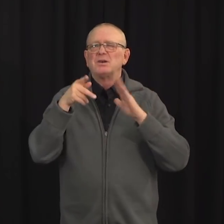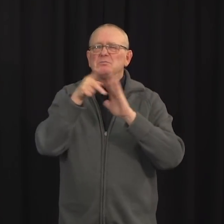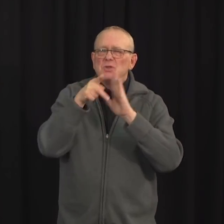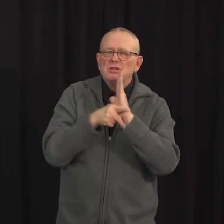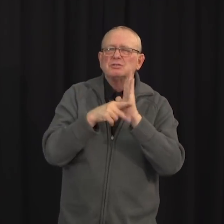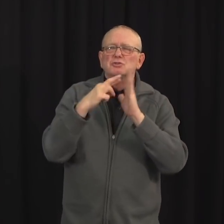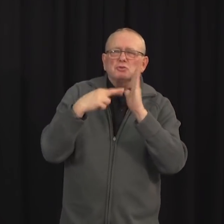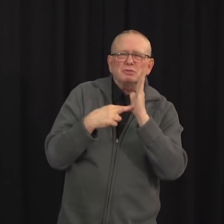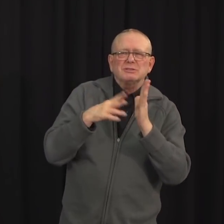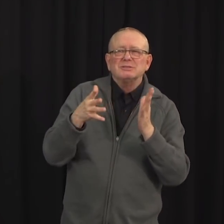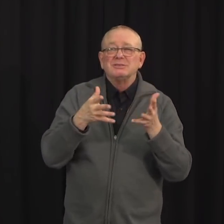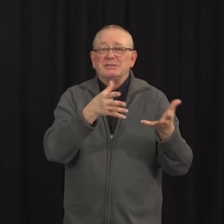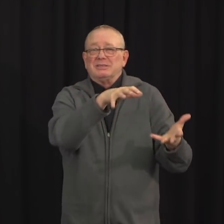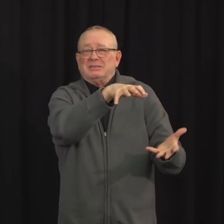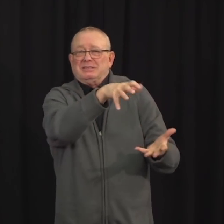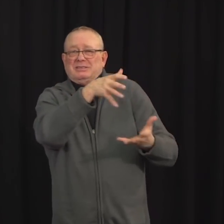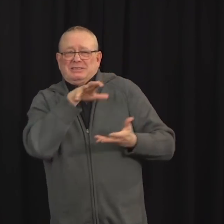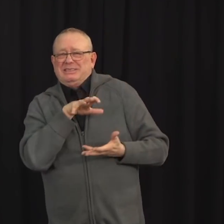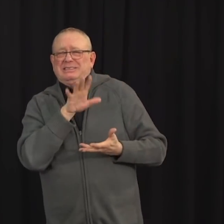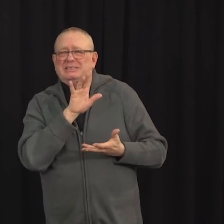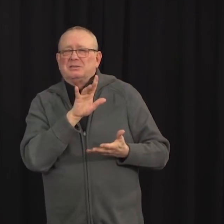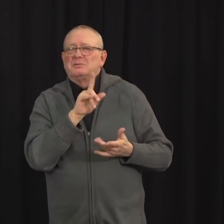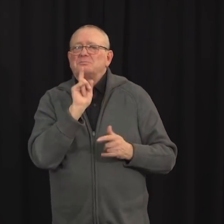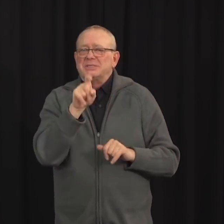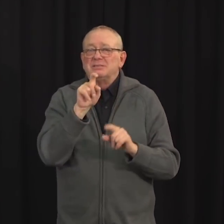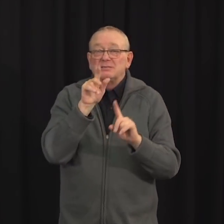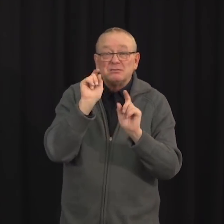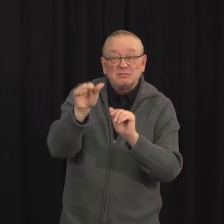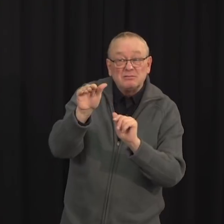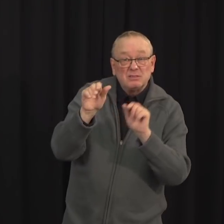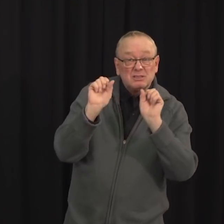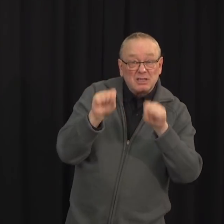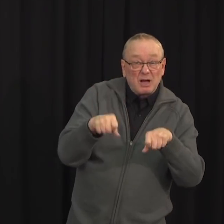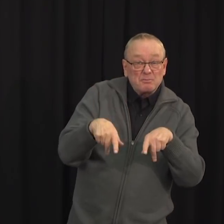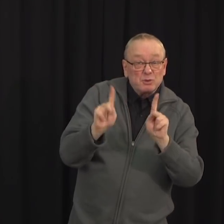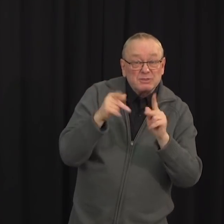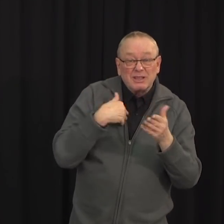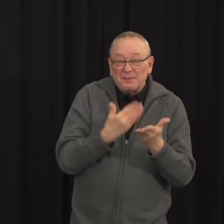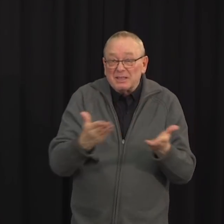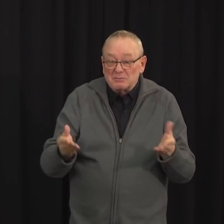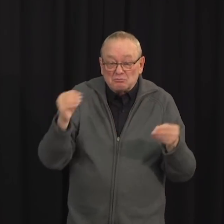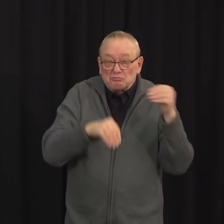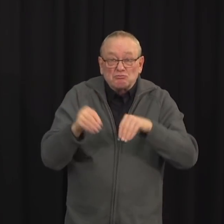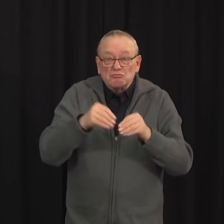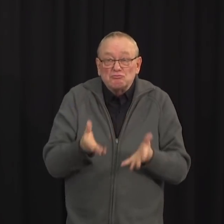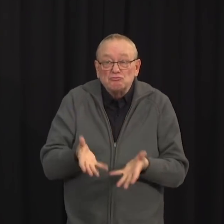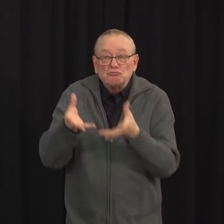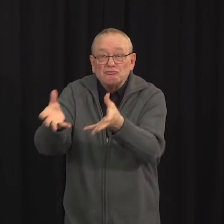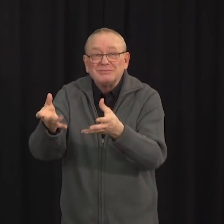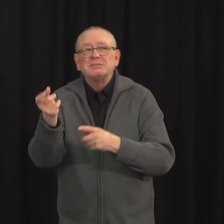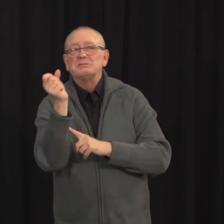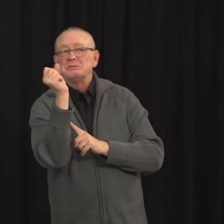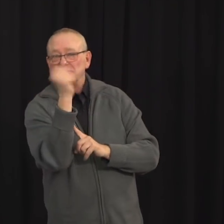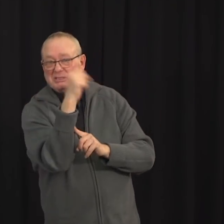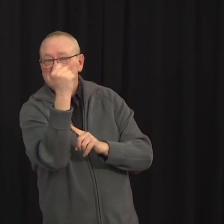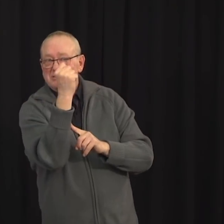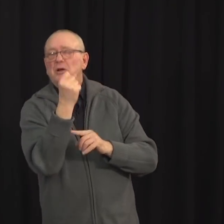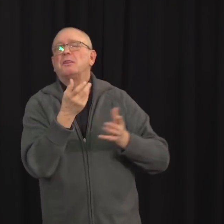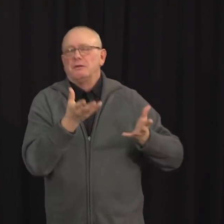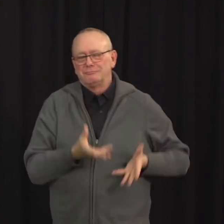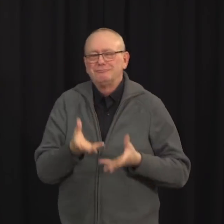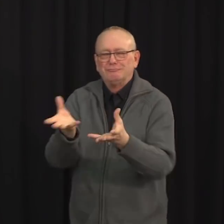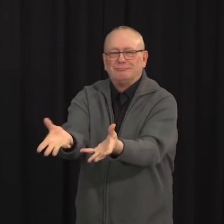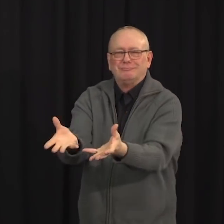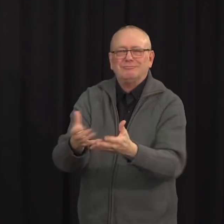operators first. We are still all in this together, so let's be wise, compassionate, and protect